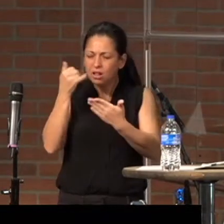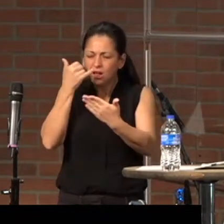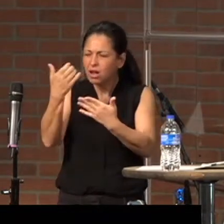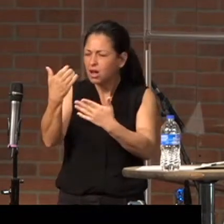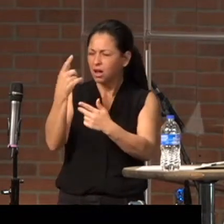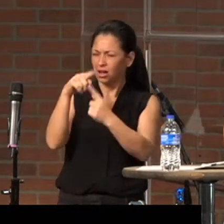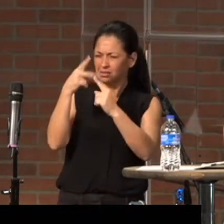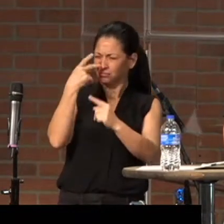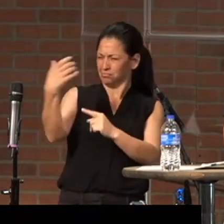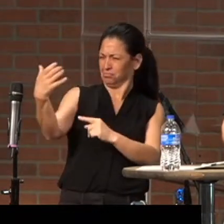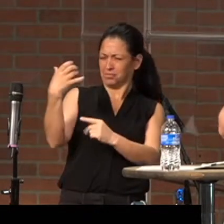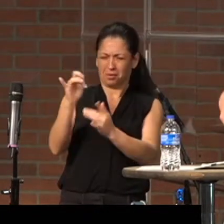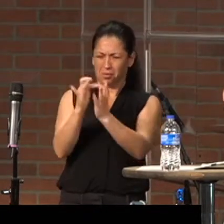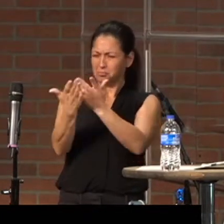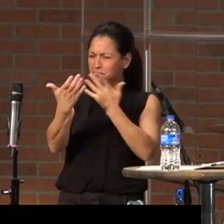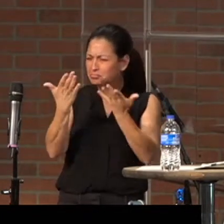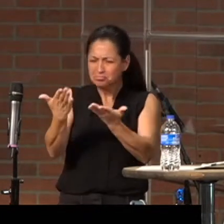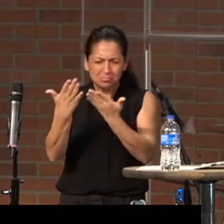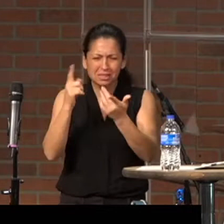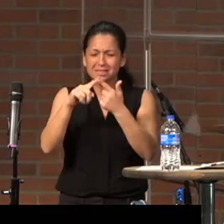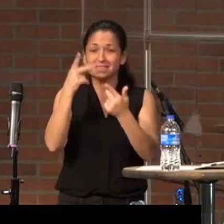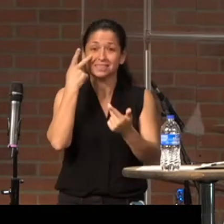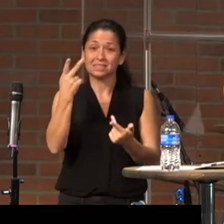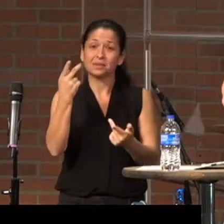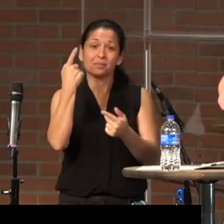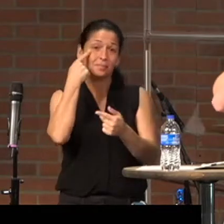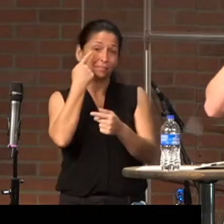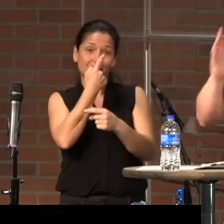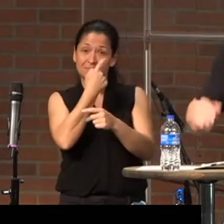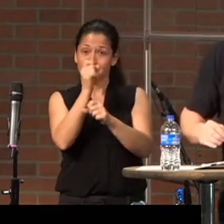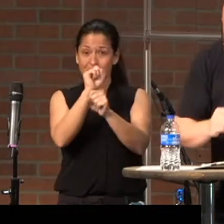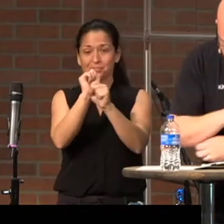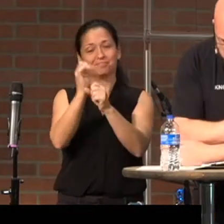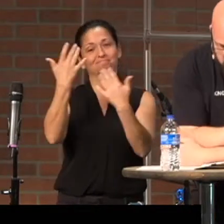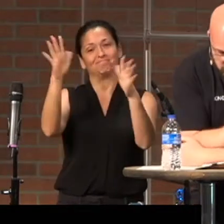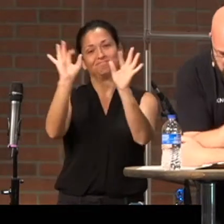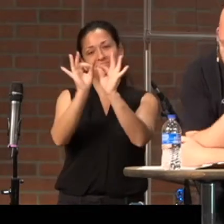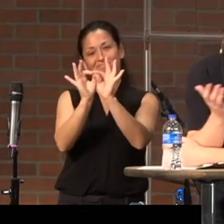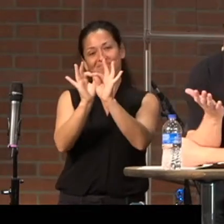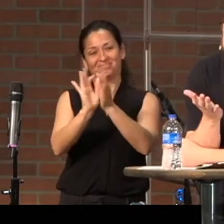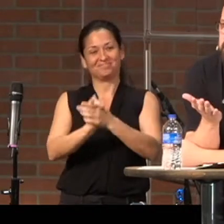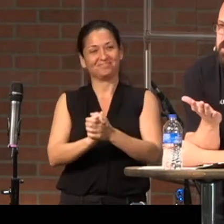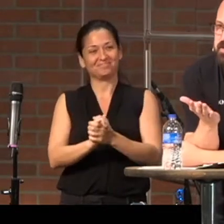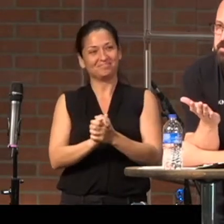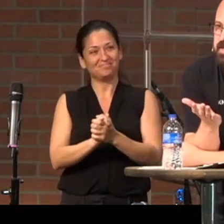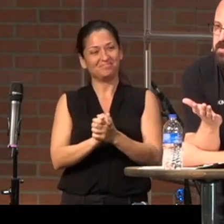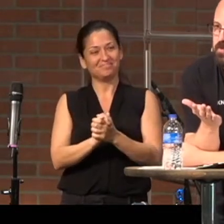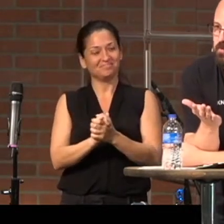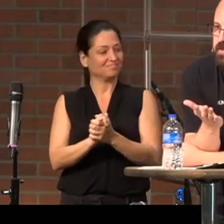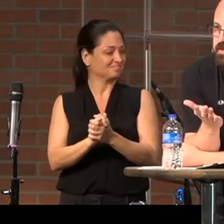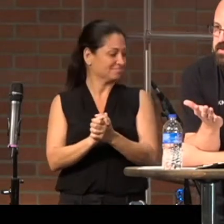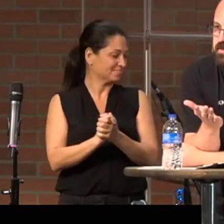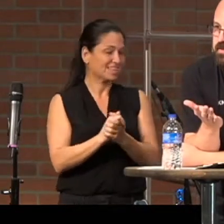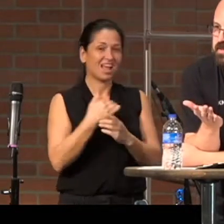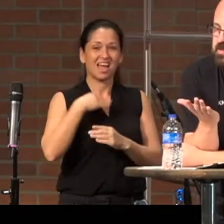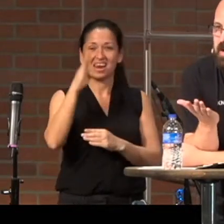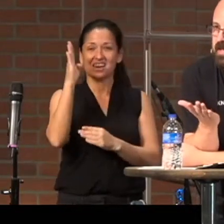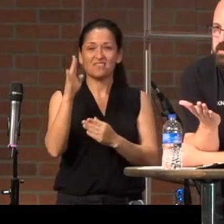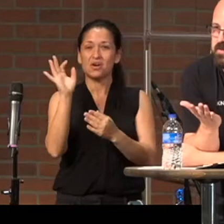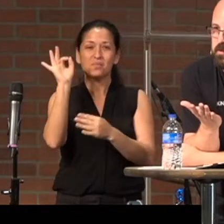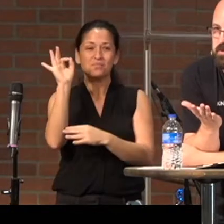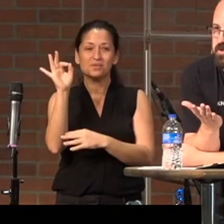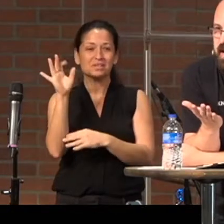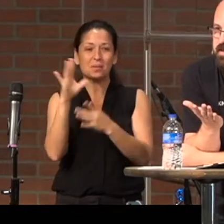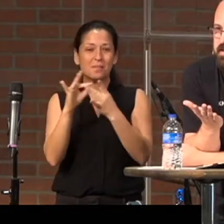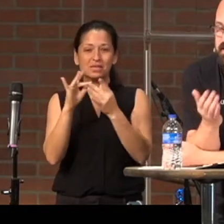see it. Looked at my Bible, I can't see it. Made an eye appointment. This fixed everything. I've never preached a message with readers. This is